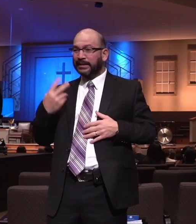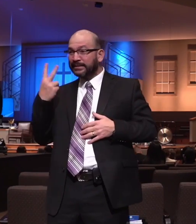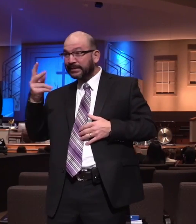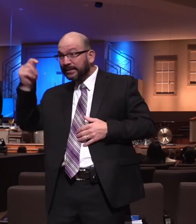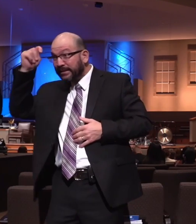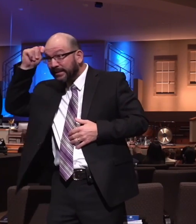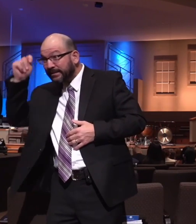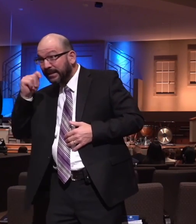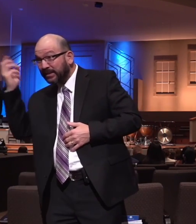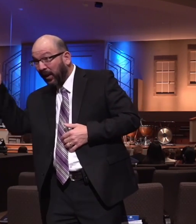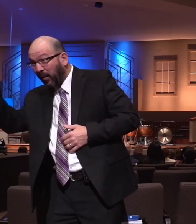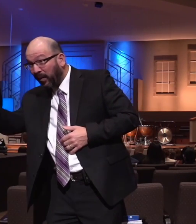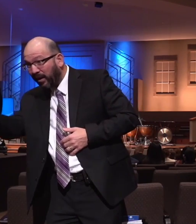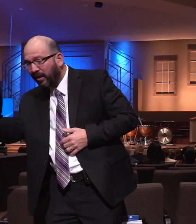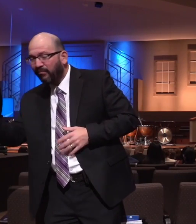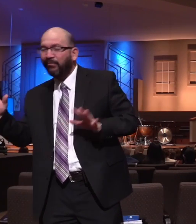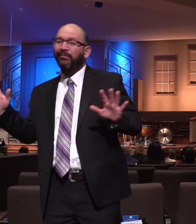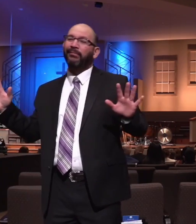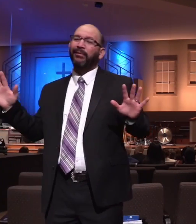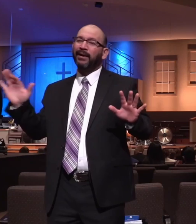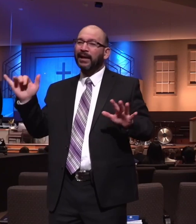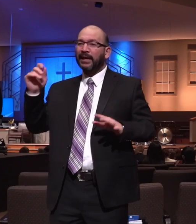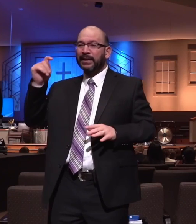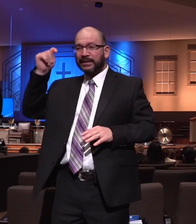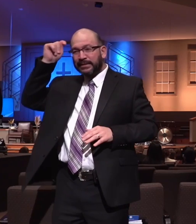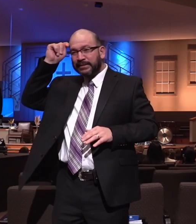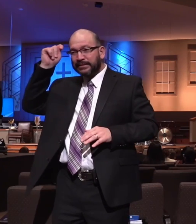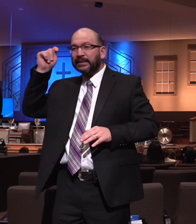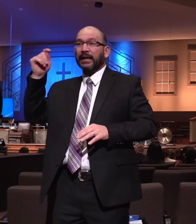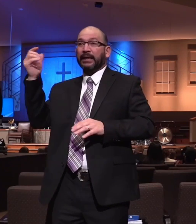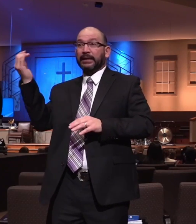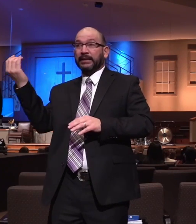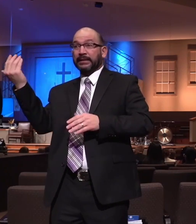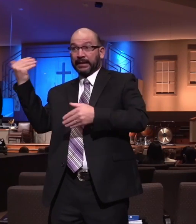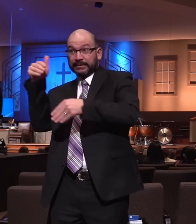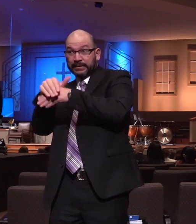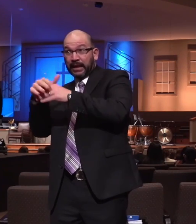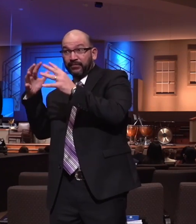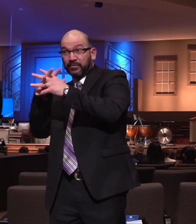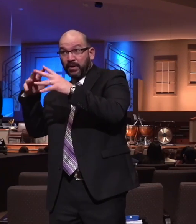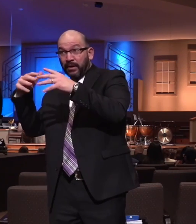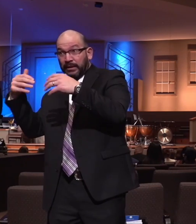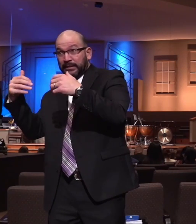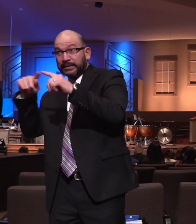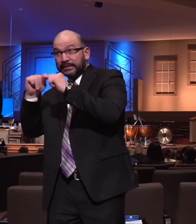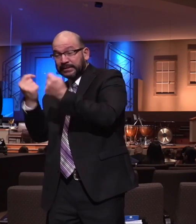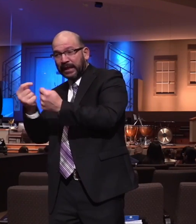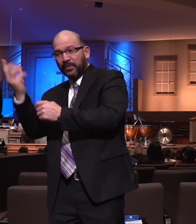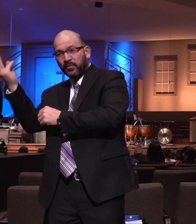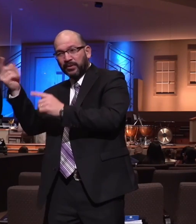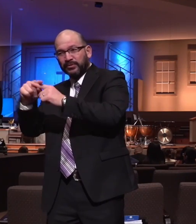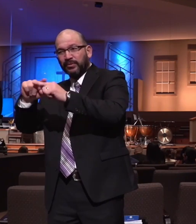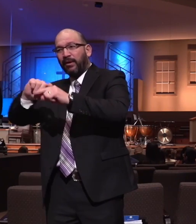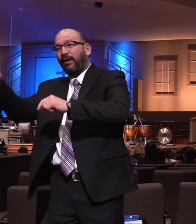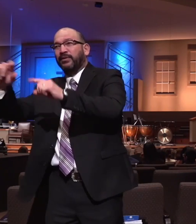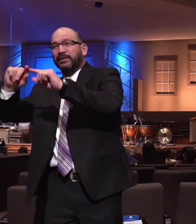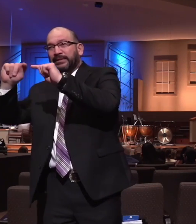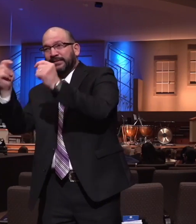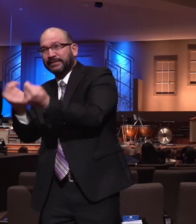witnessing like our football team did last night to the other team. Oh, look at those, look at those junior kids taking pies to the widows. And